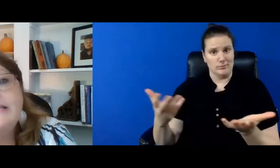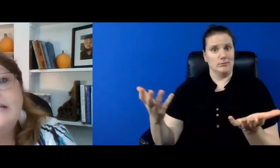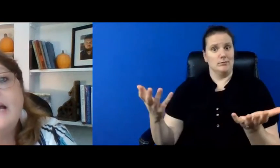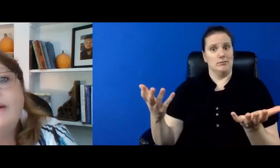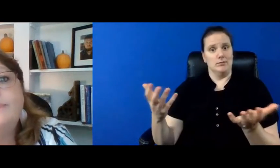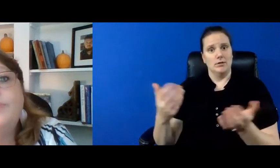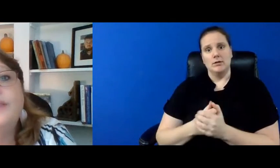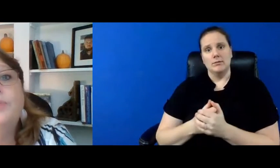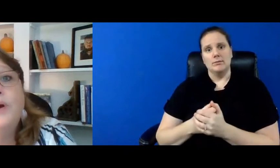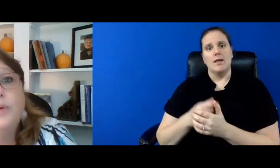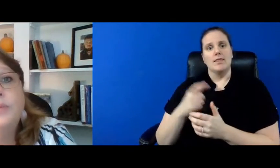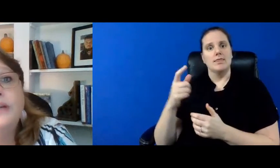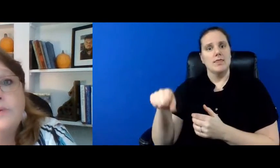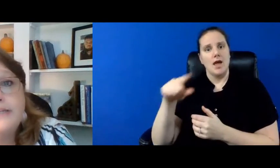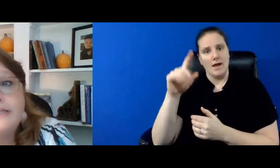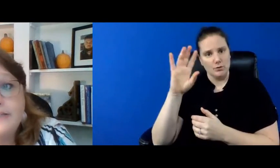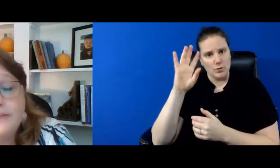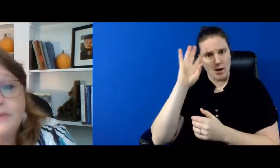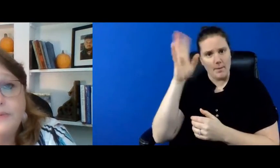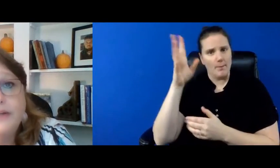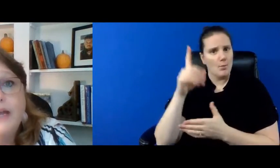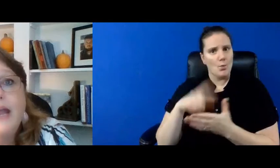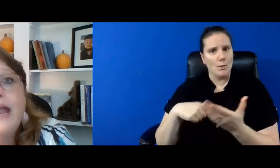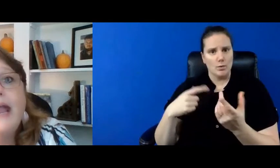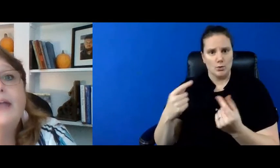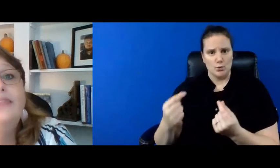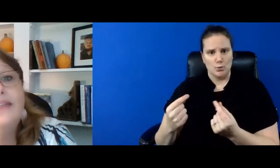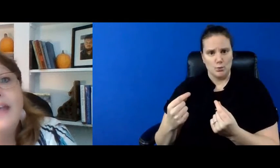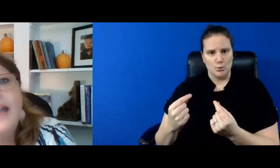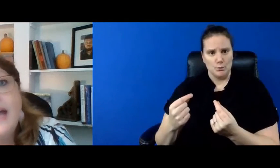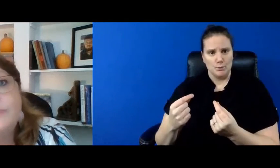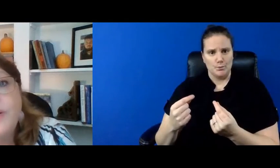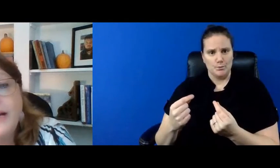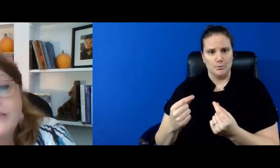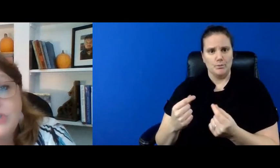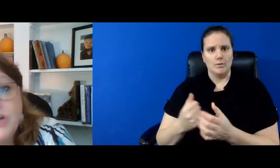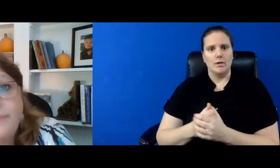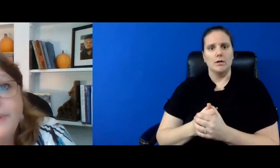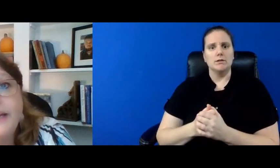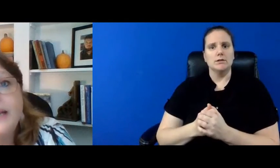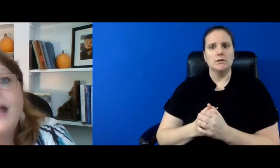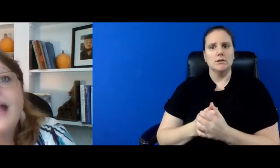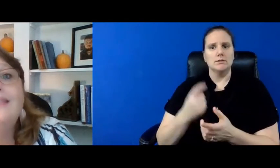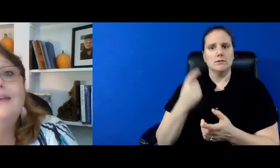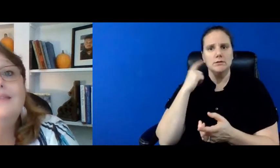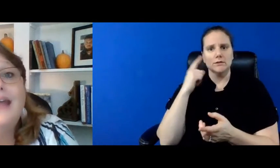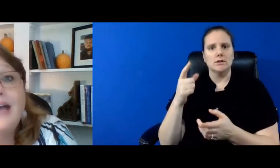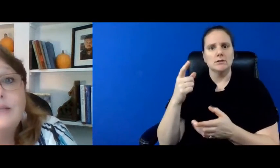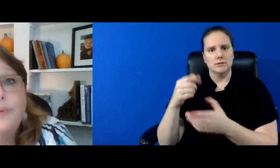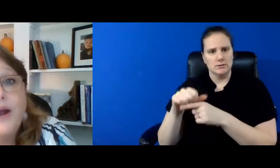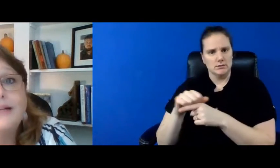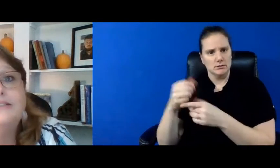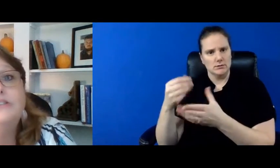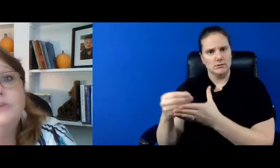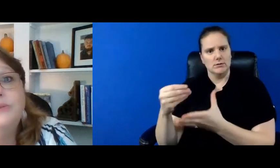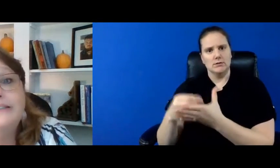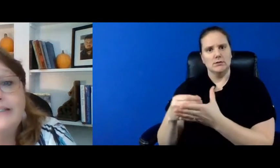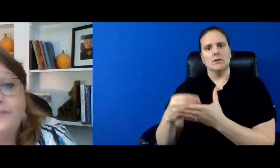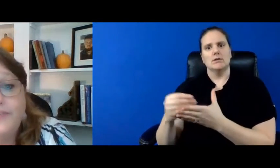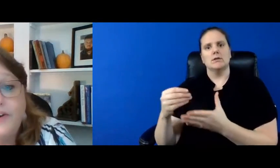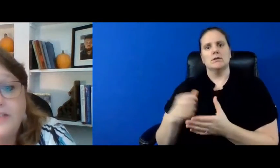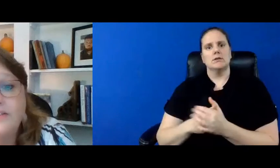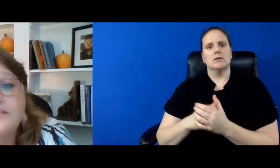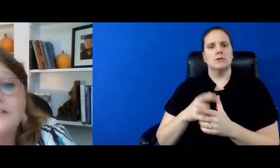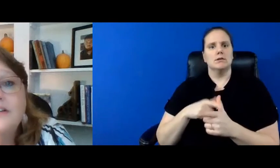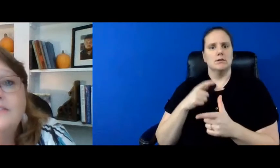they had to come up with what were we going to do and then they had to practice shopping and then they had to practice doing